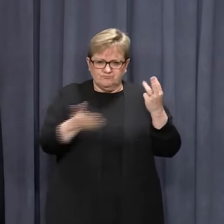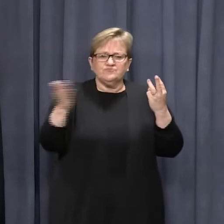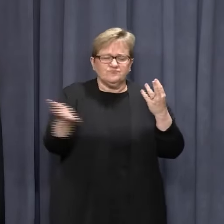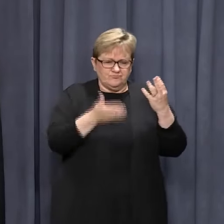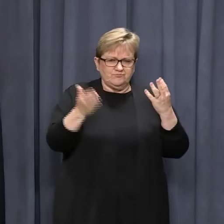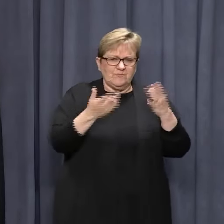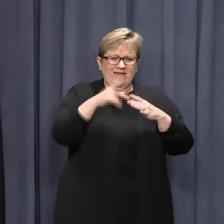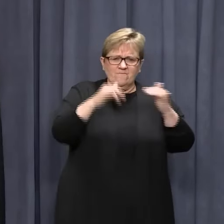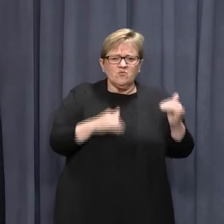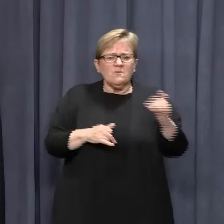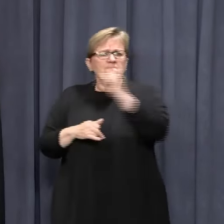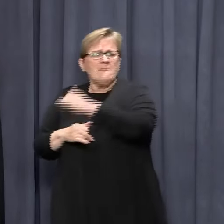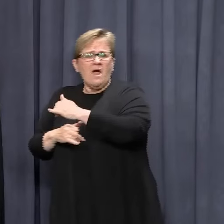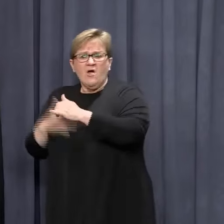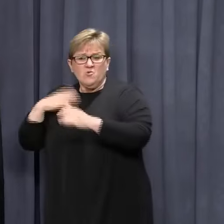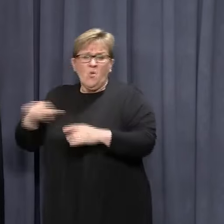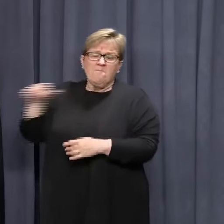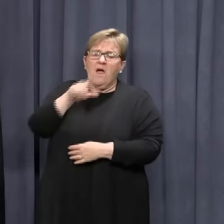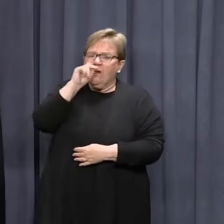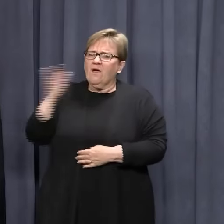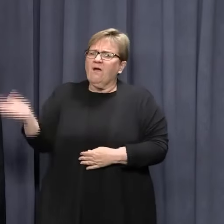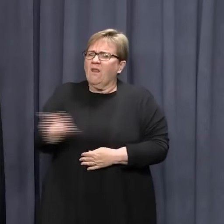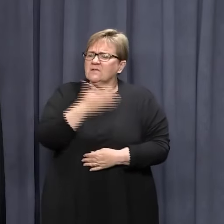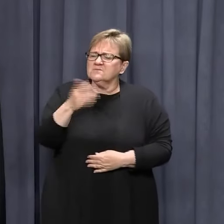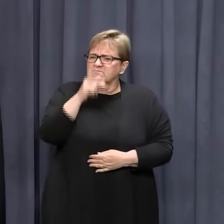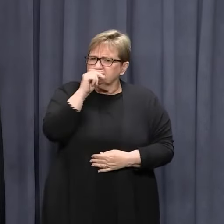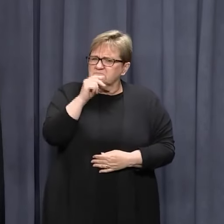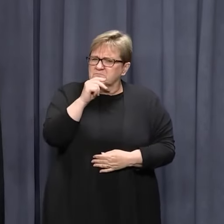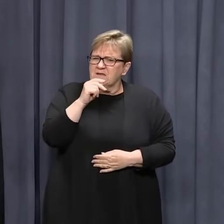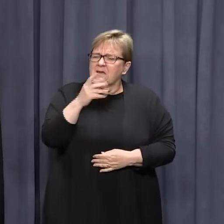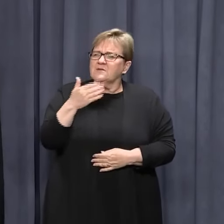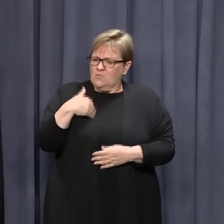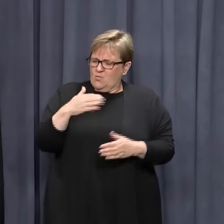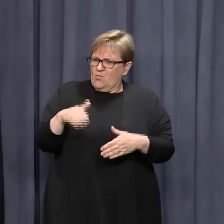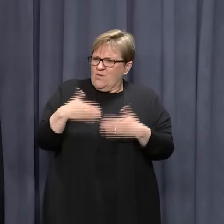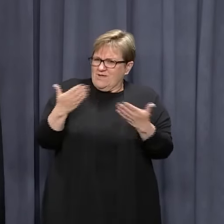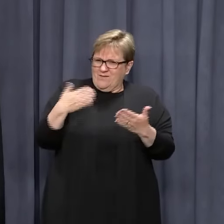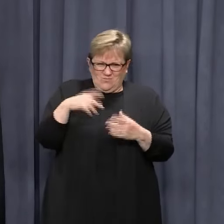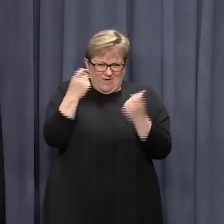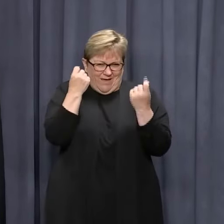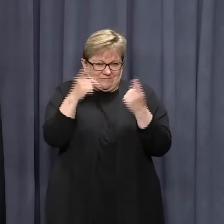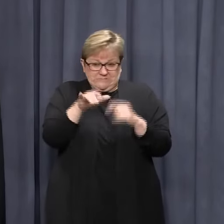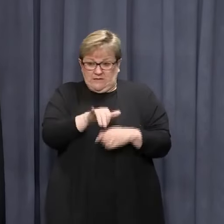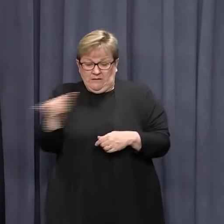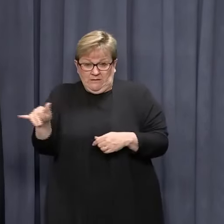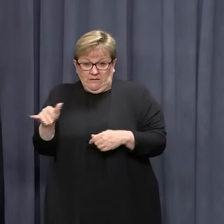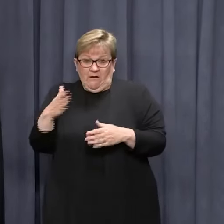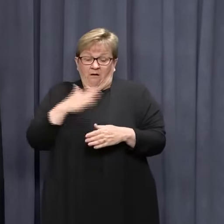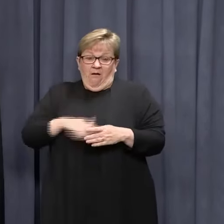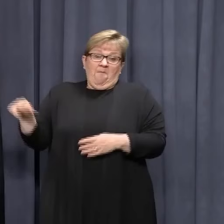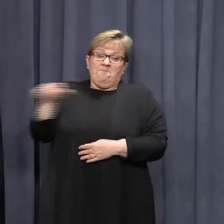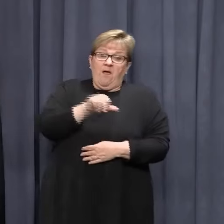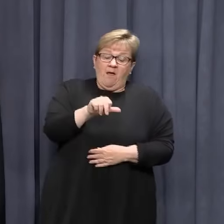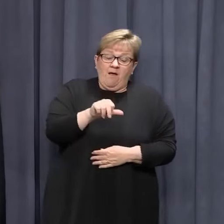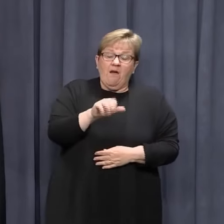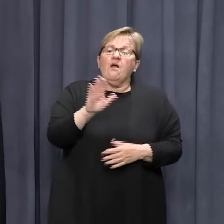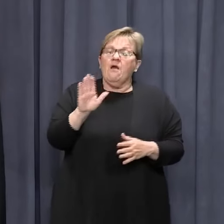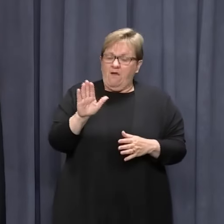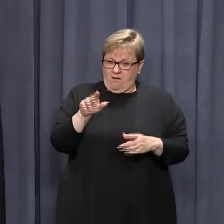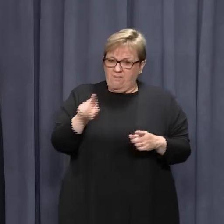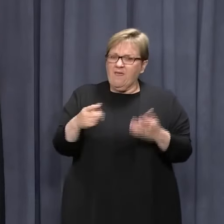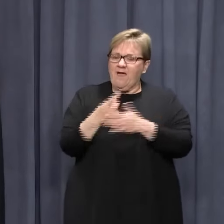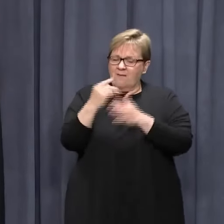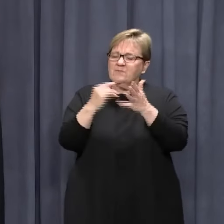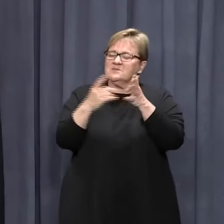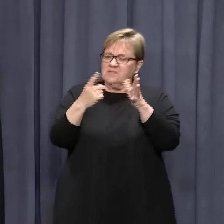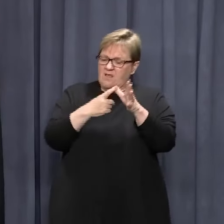had travelled, subject to testing and the like. But we provided that compassionate exemption. So that was the arrangement we put